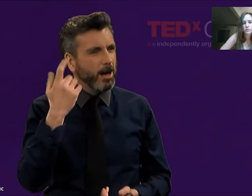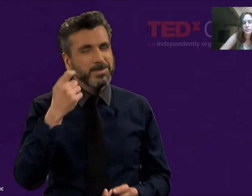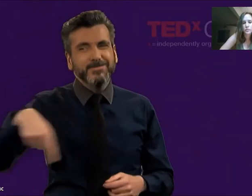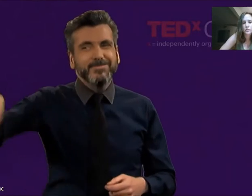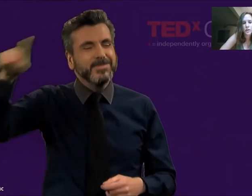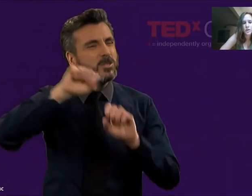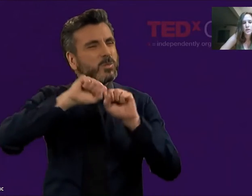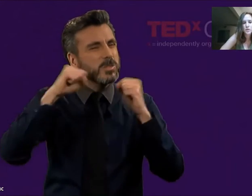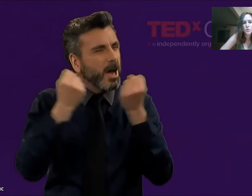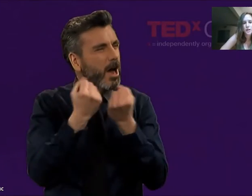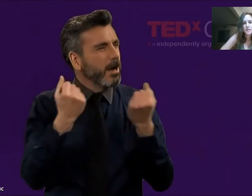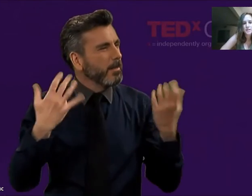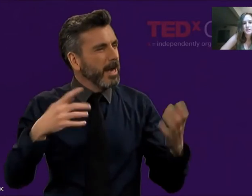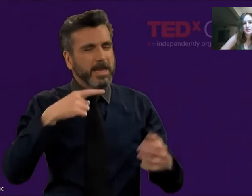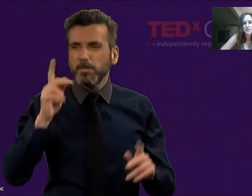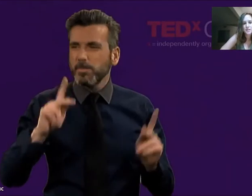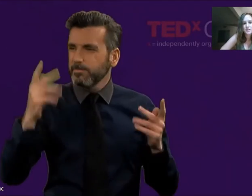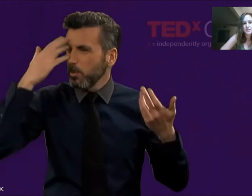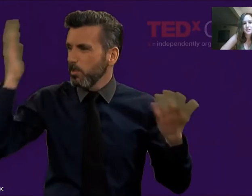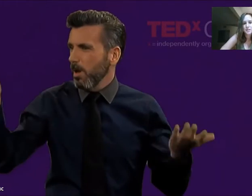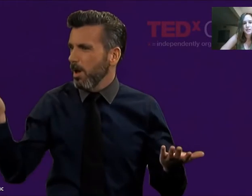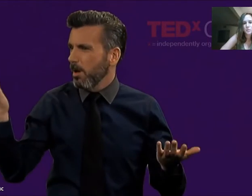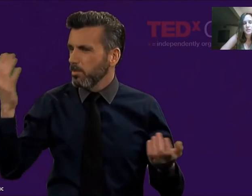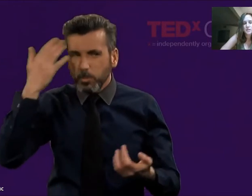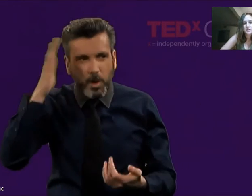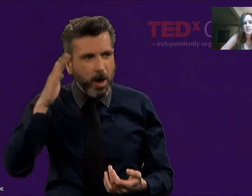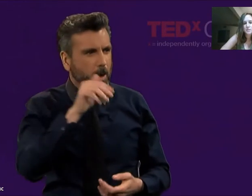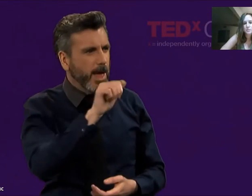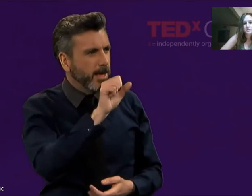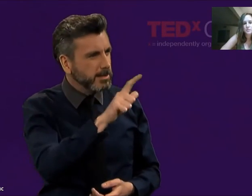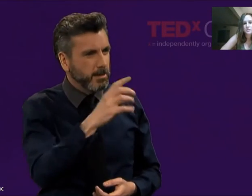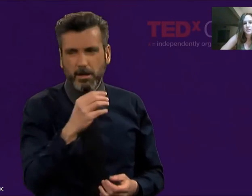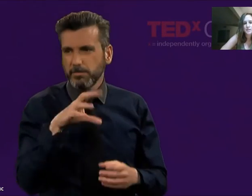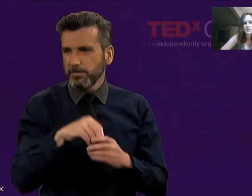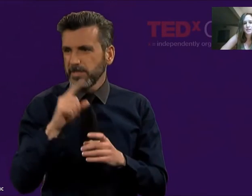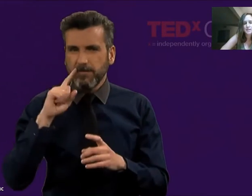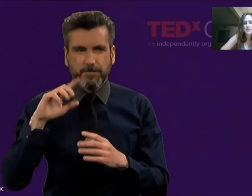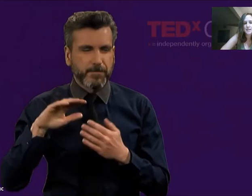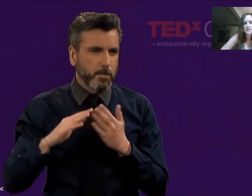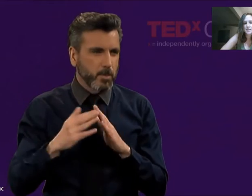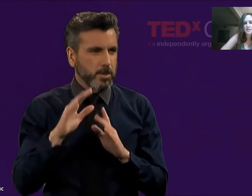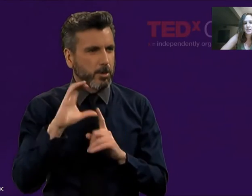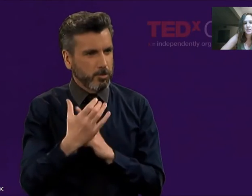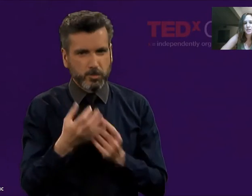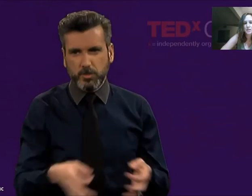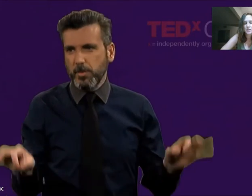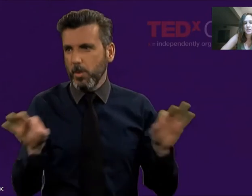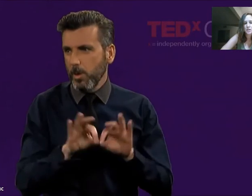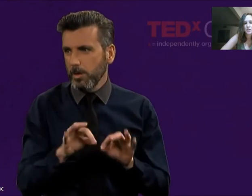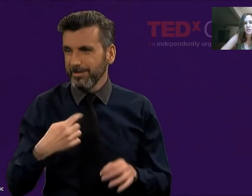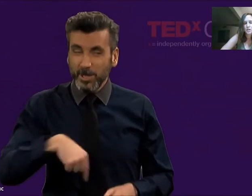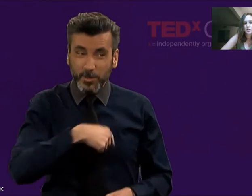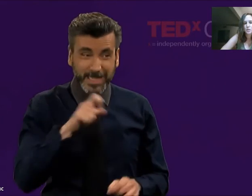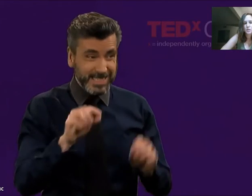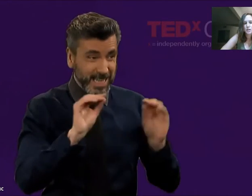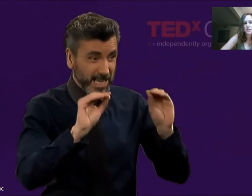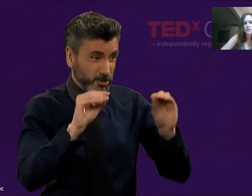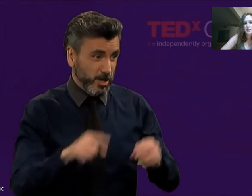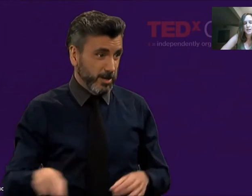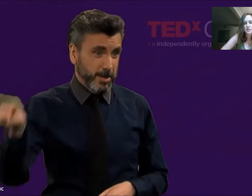So why does linguisticism still exist? We're not entirely